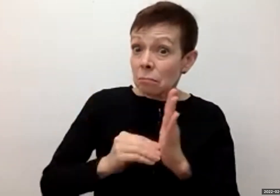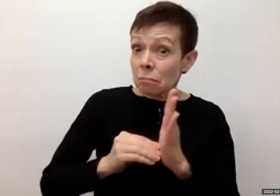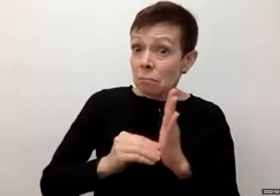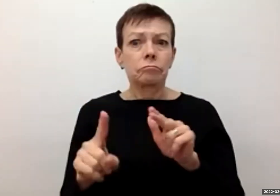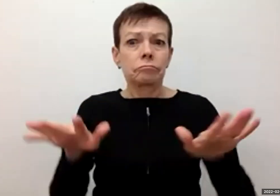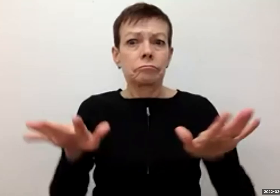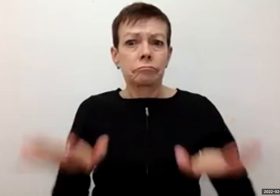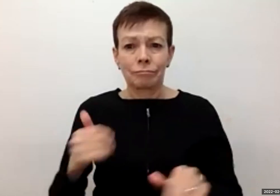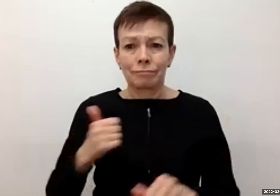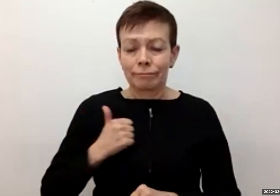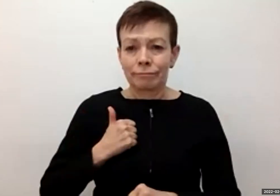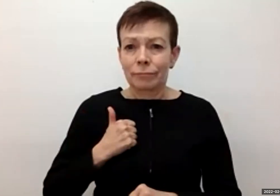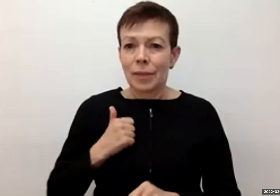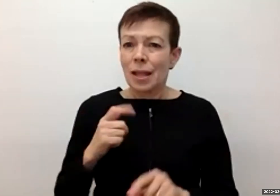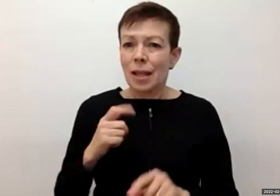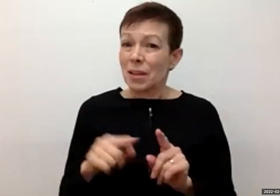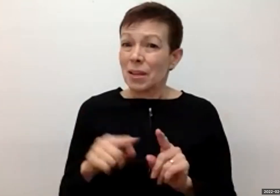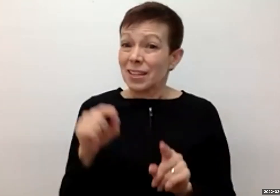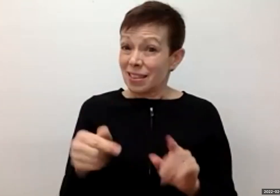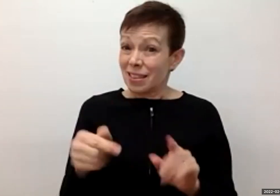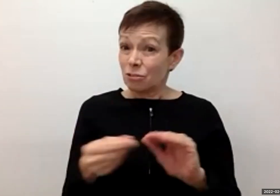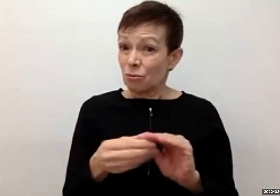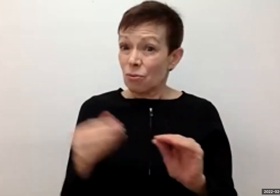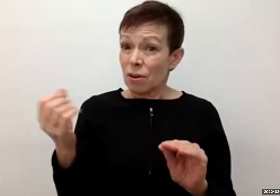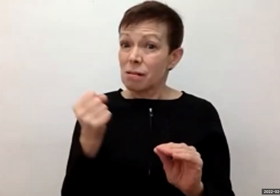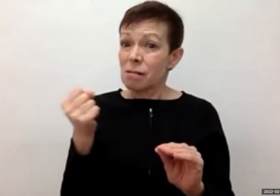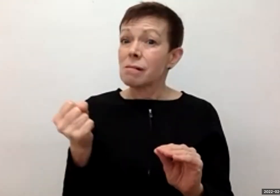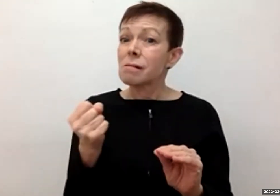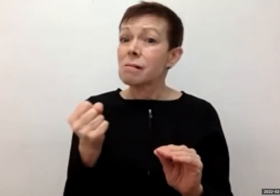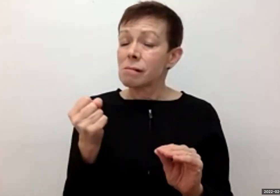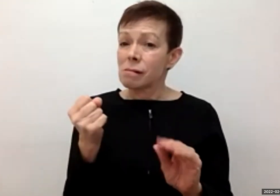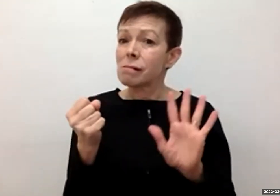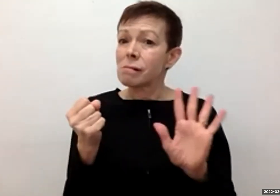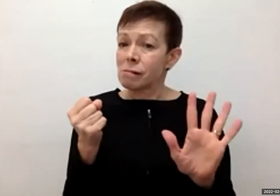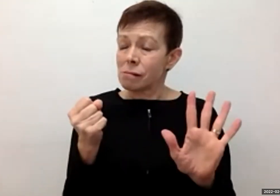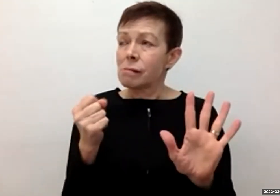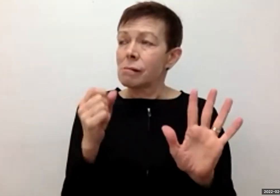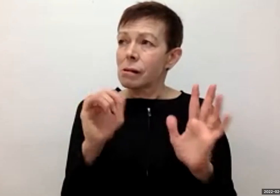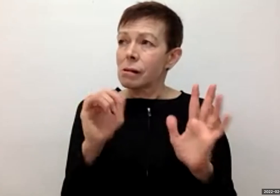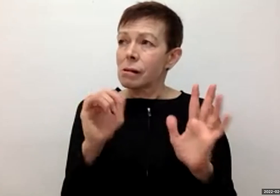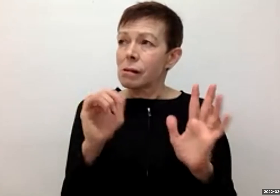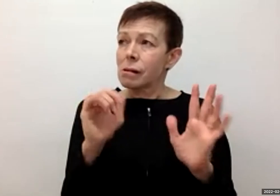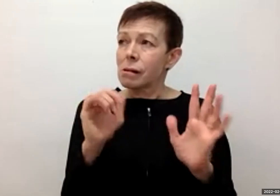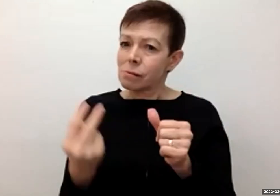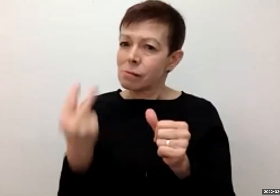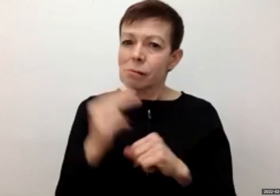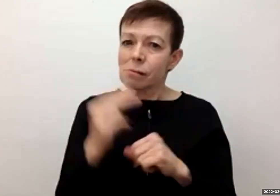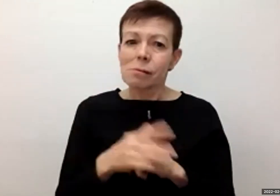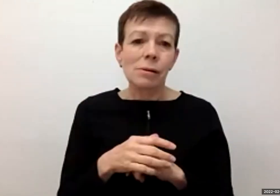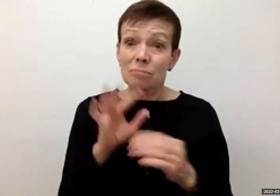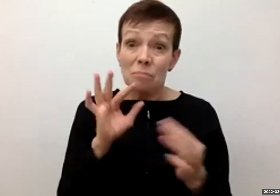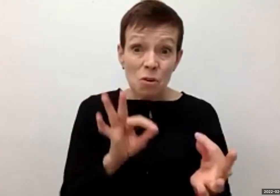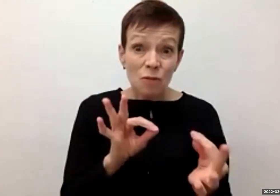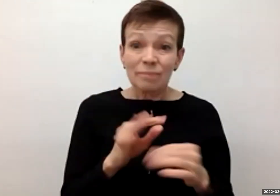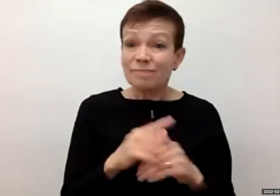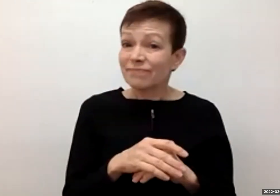I've held on to this story for many years to keep it perfect, at least in my mind. But this is not what I remember from my first